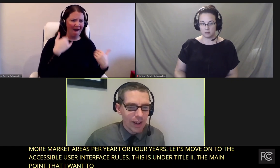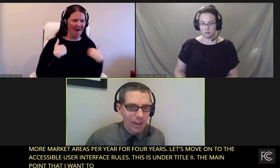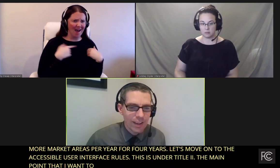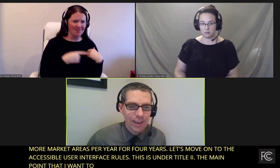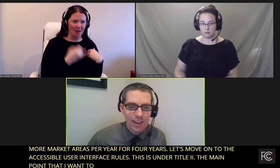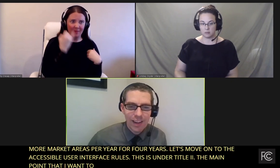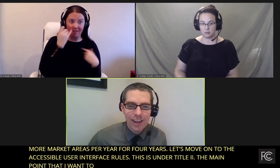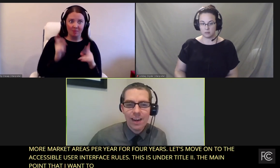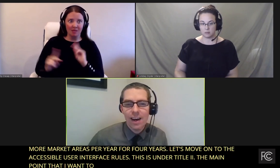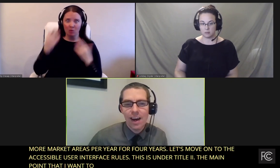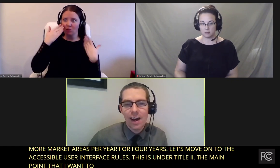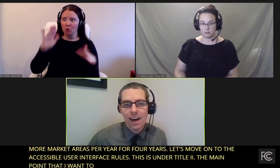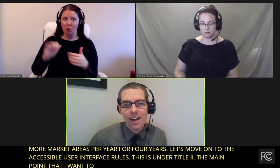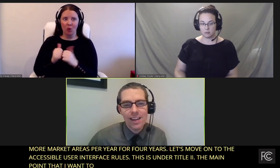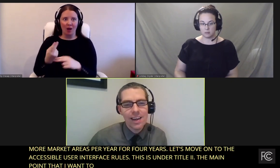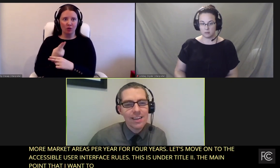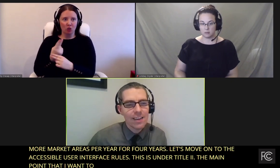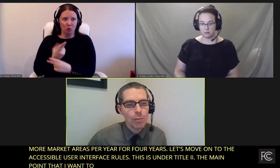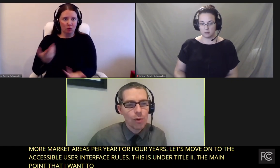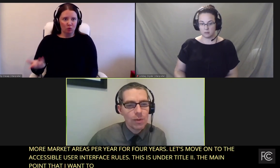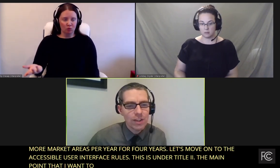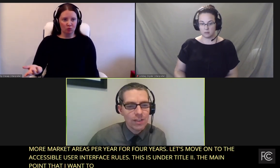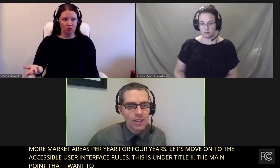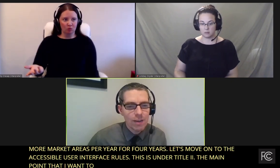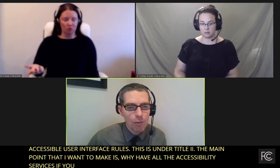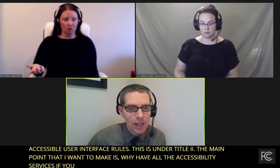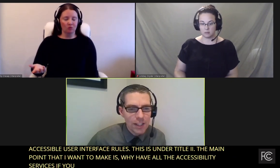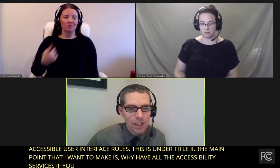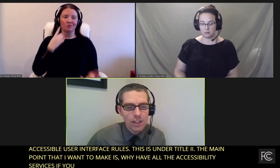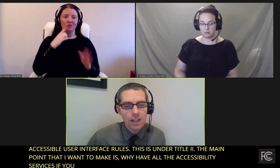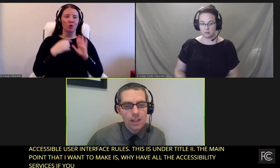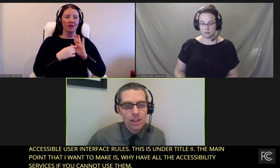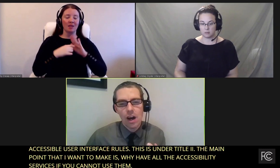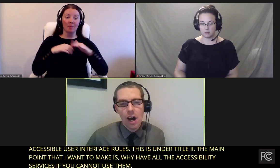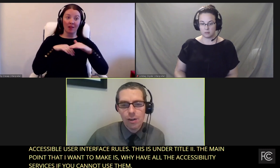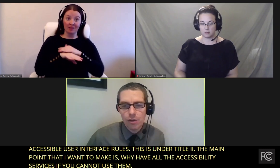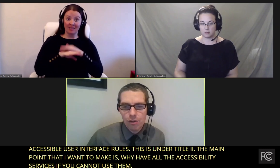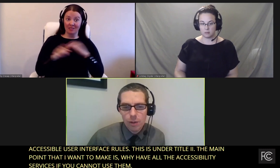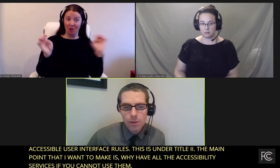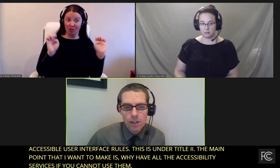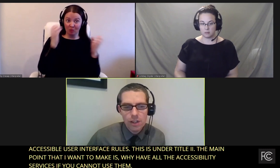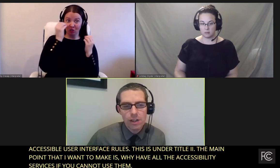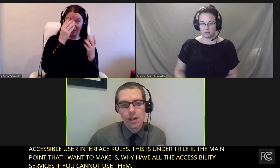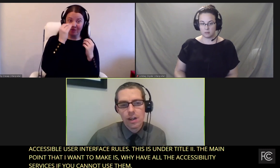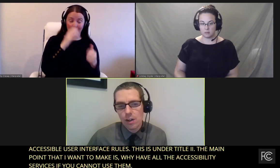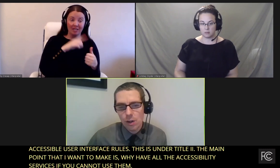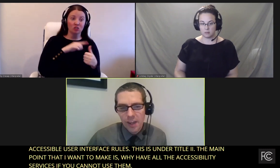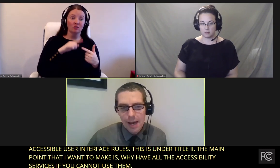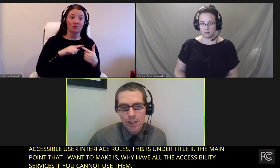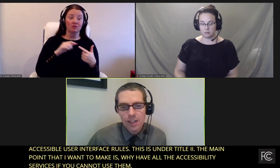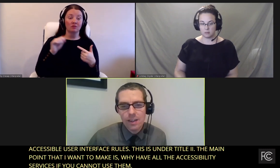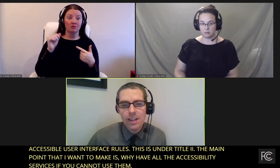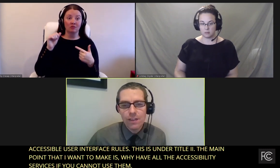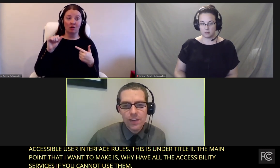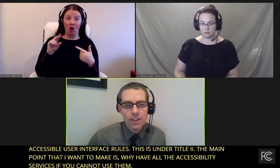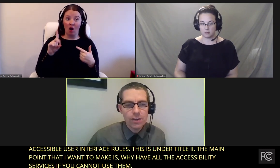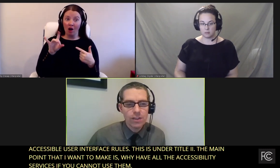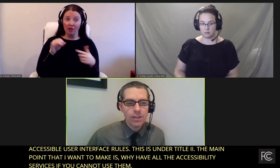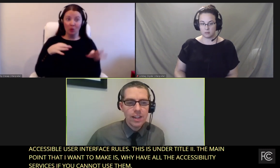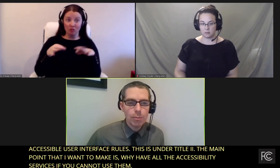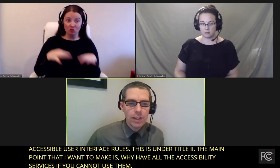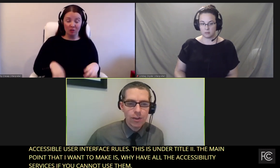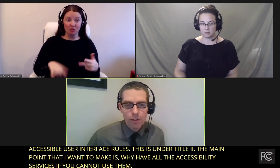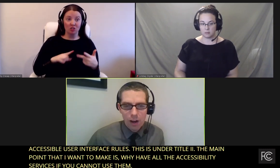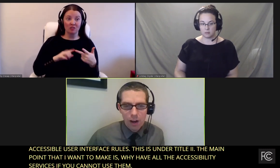them, right? Like accessible emergency information, audio description, closed captioning, these